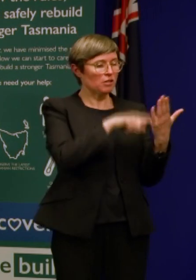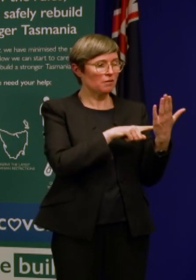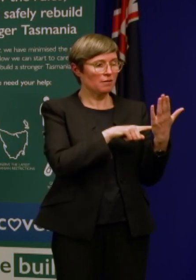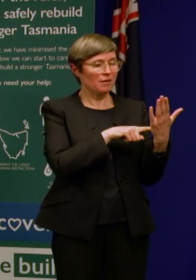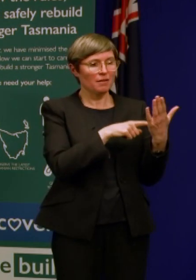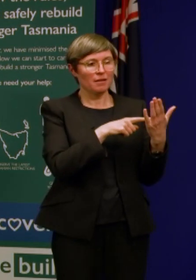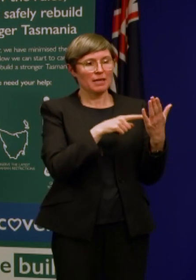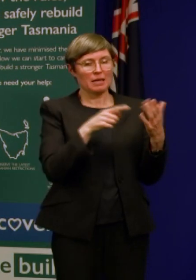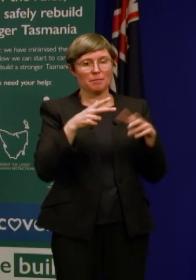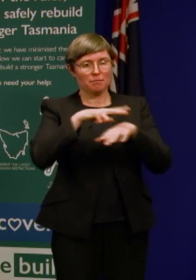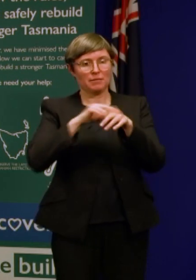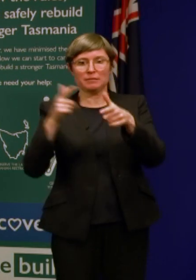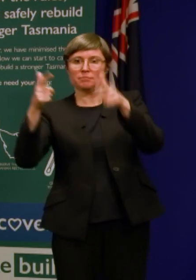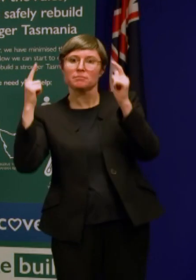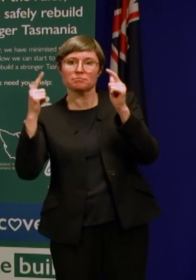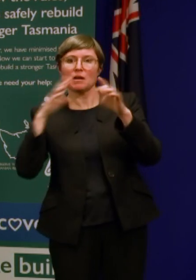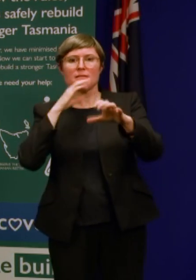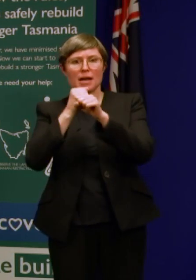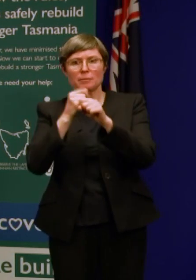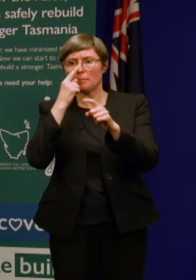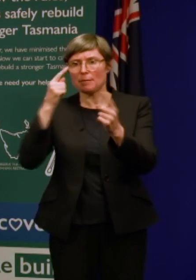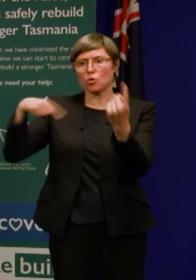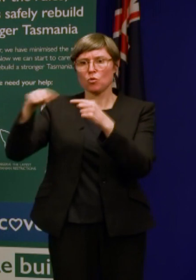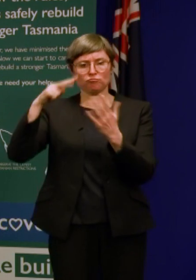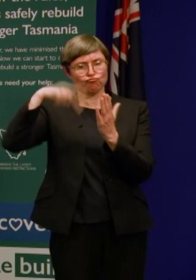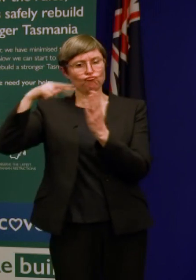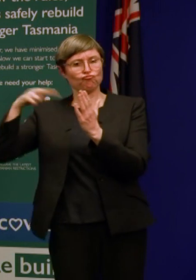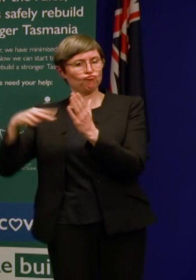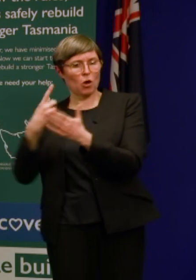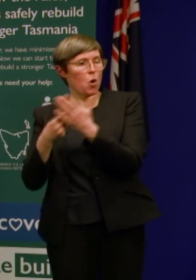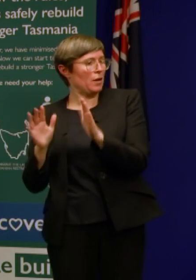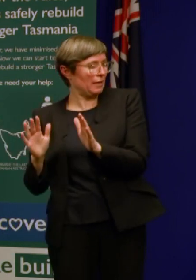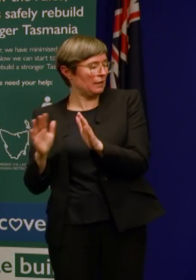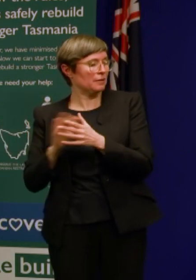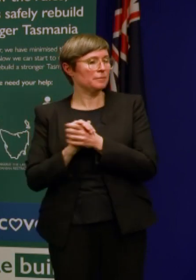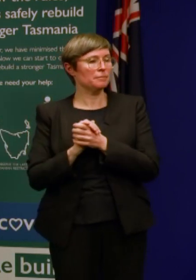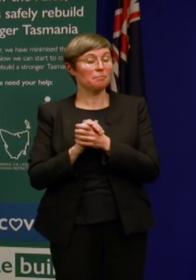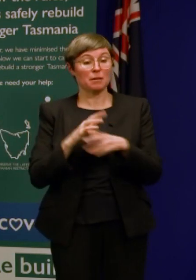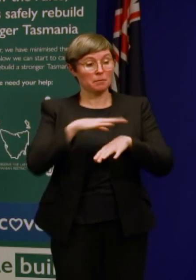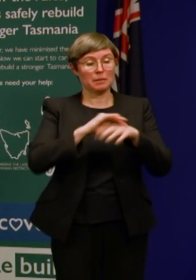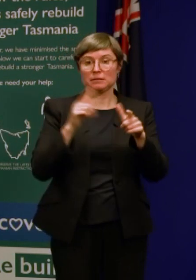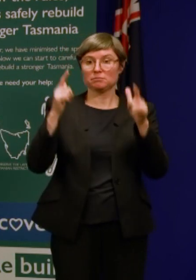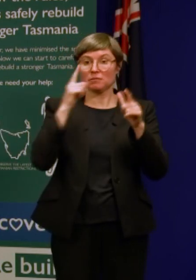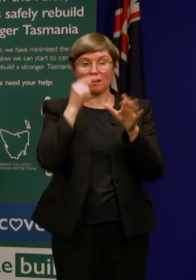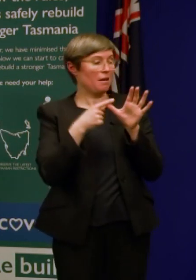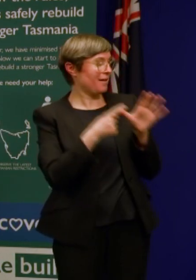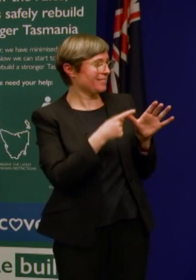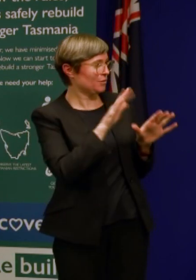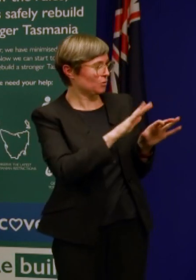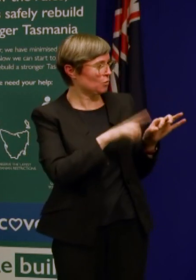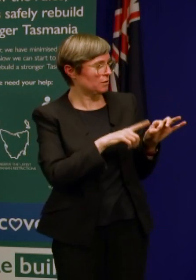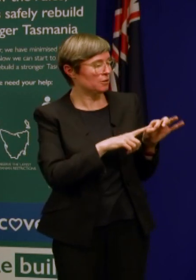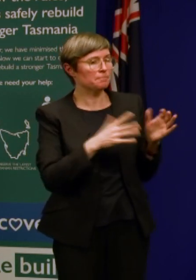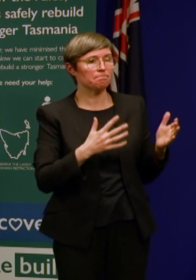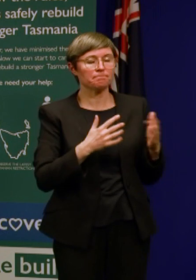Dipipwe under normal circumstances. But, again, the Commissioner can speak to that. But I want to assure